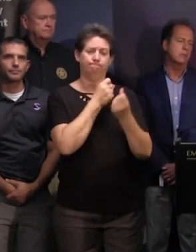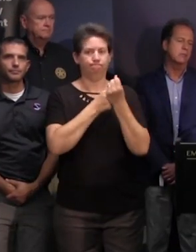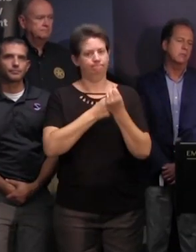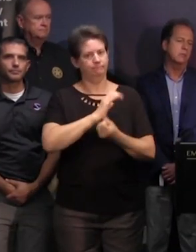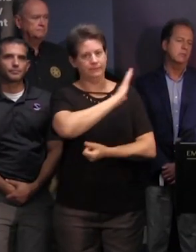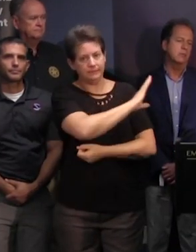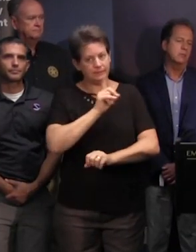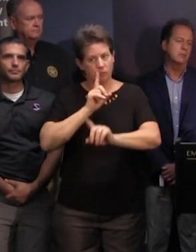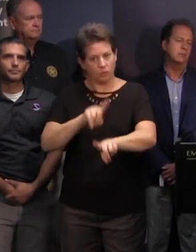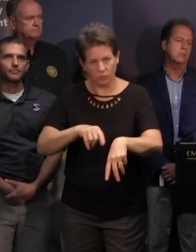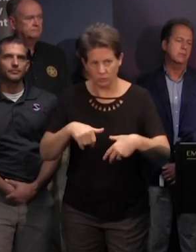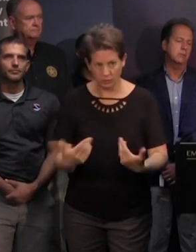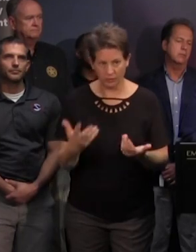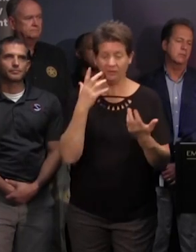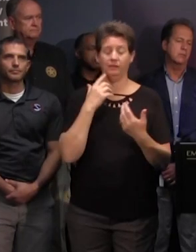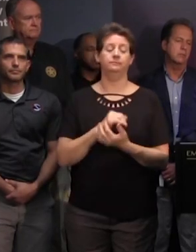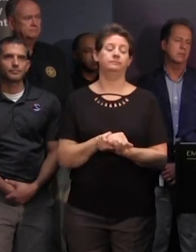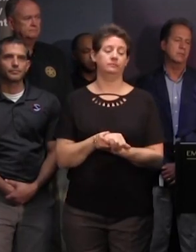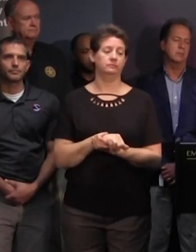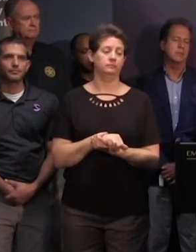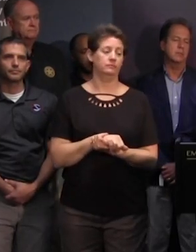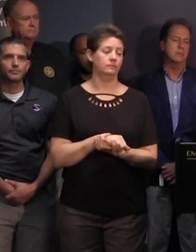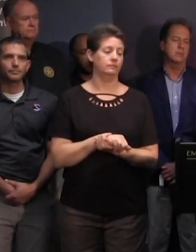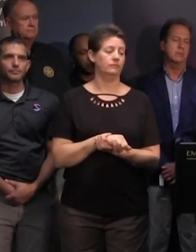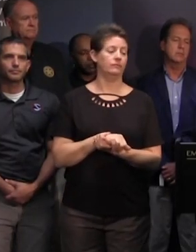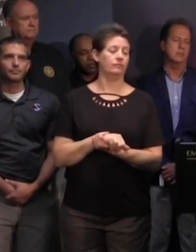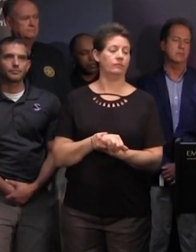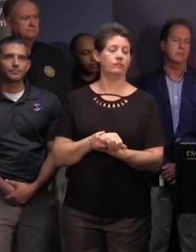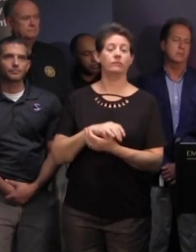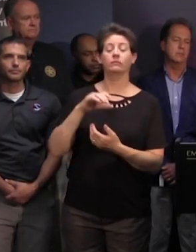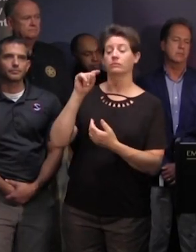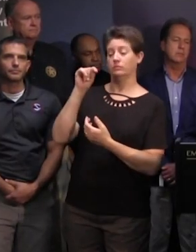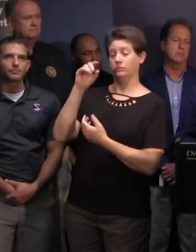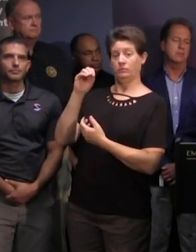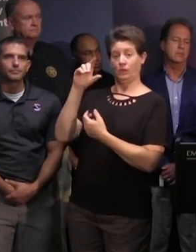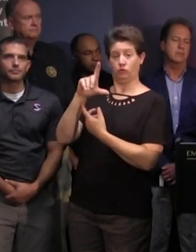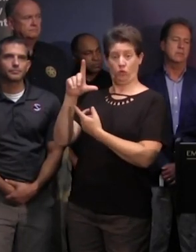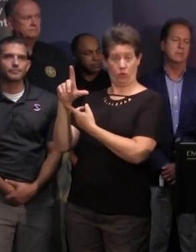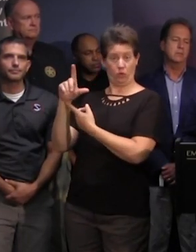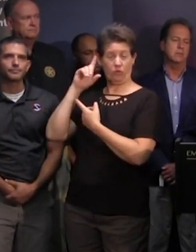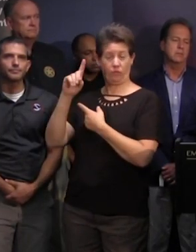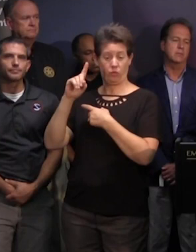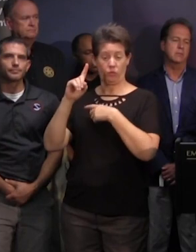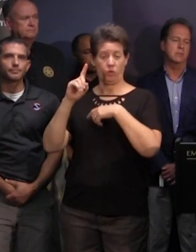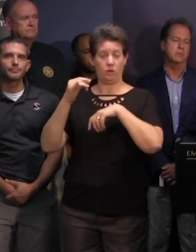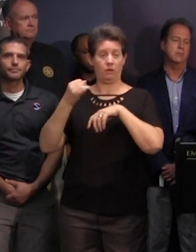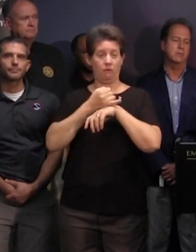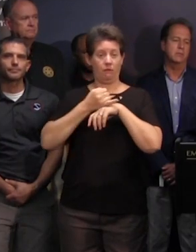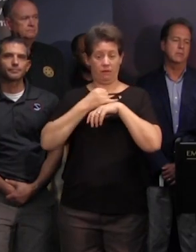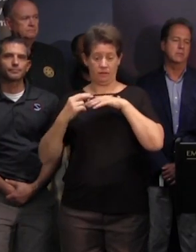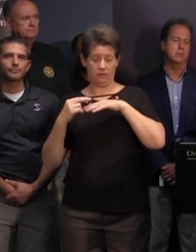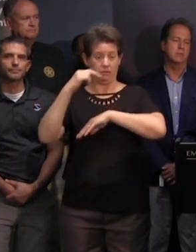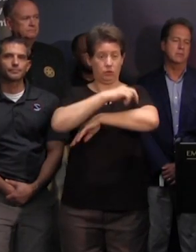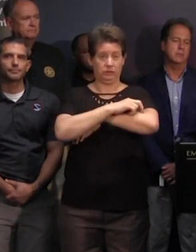governor's order for the evacuation we will be lifting or suspending the tolls on the cross island parkway in hilton head effective